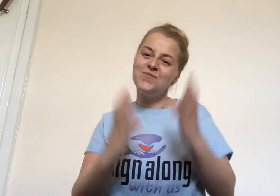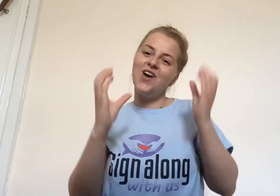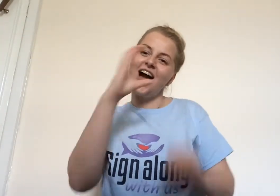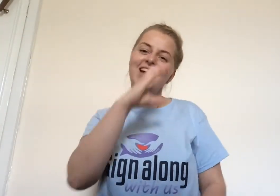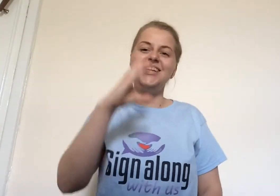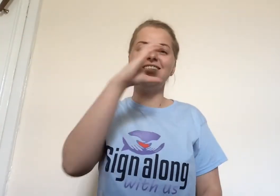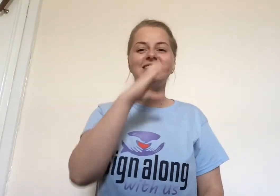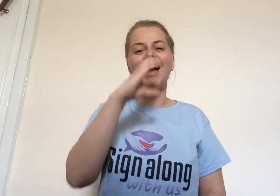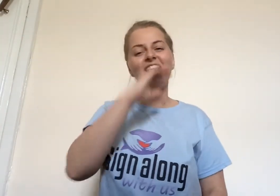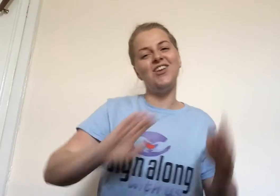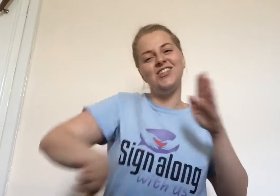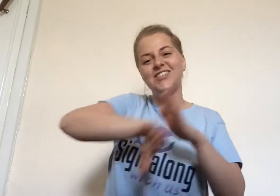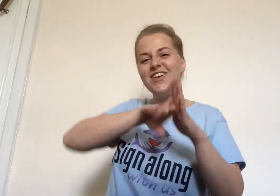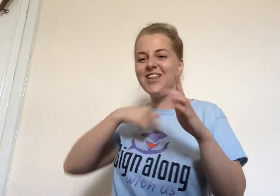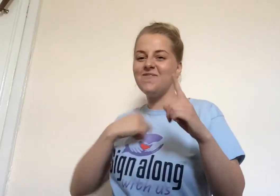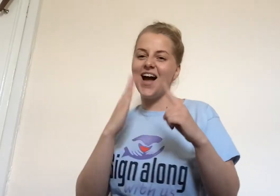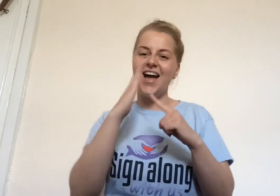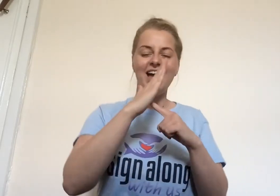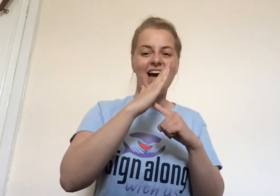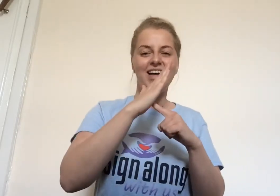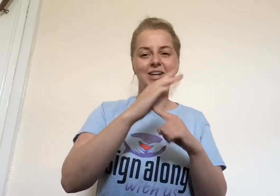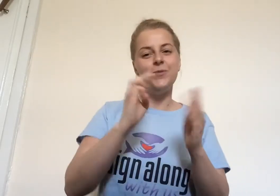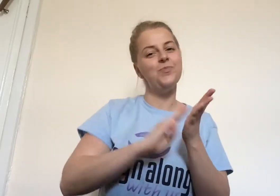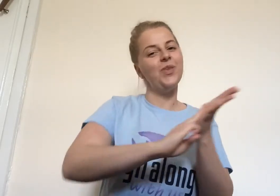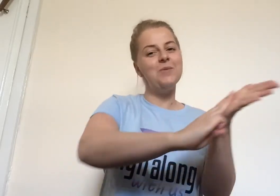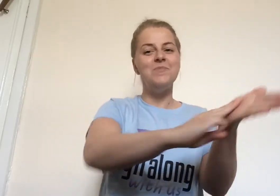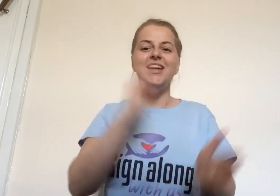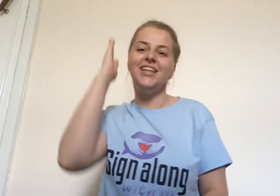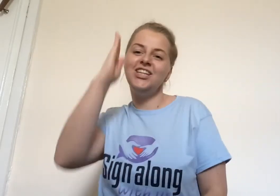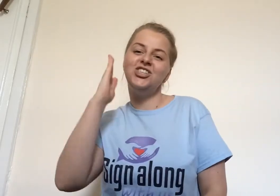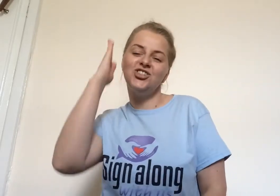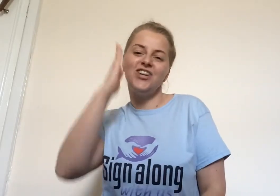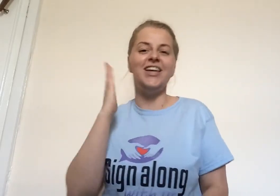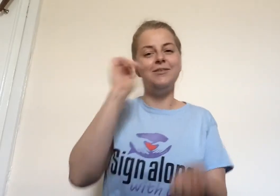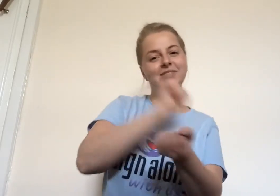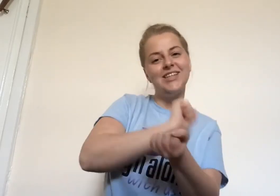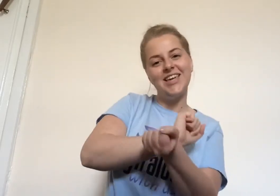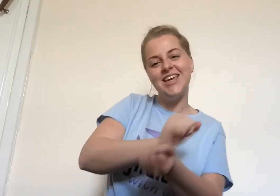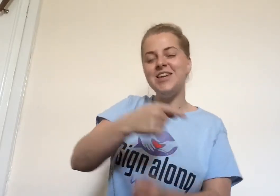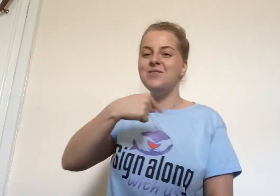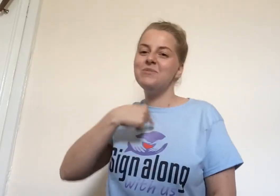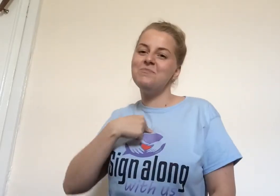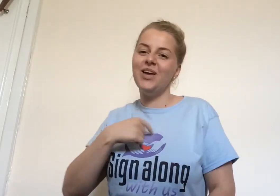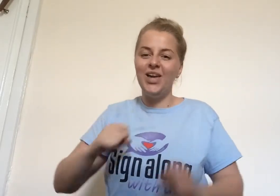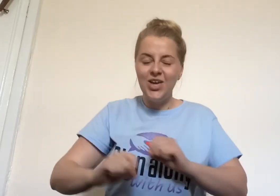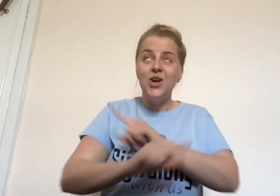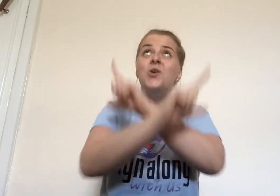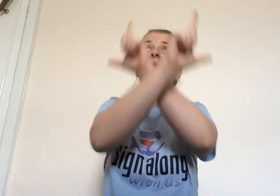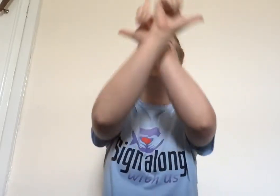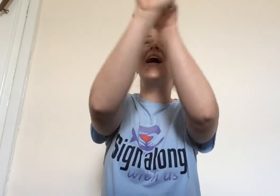world that we desire.